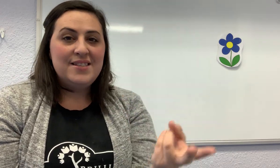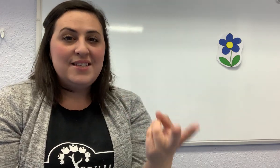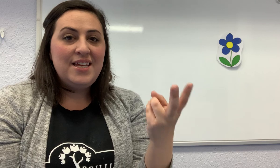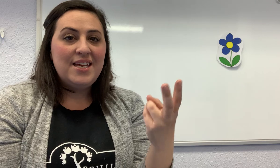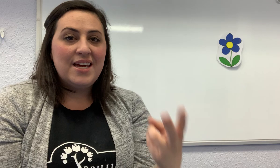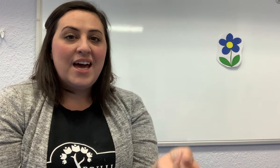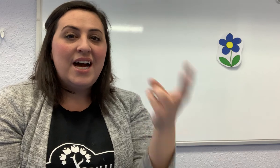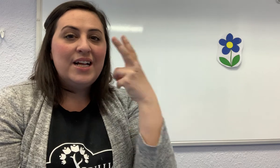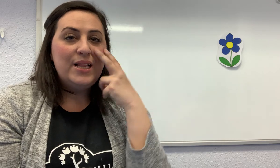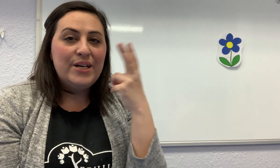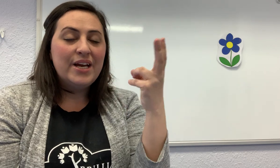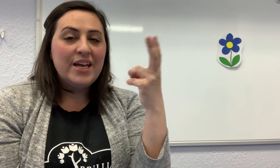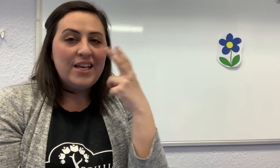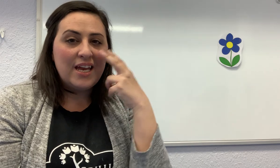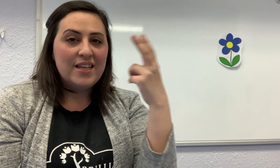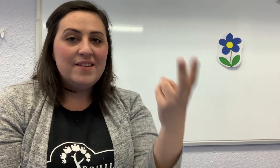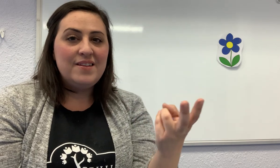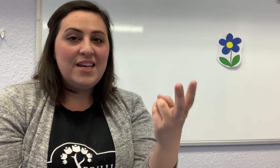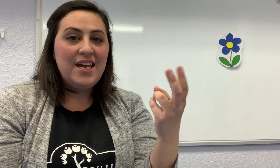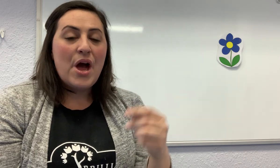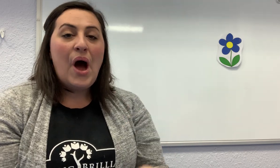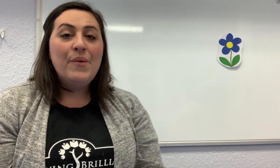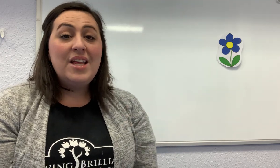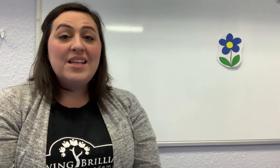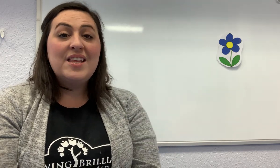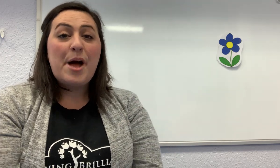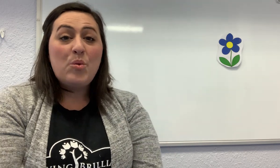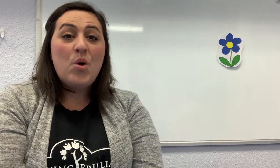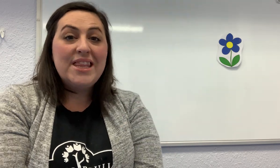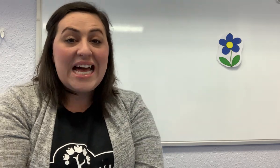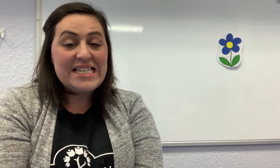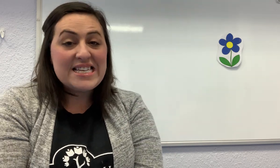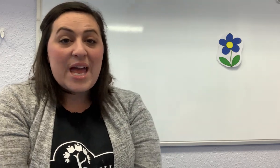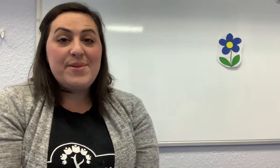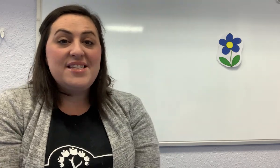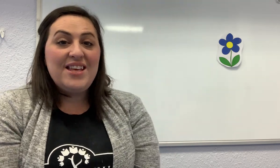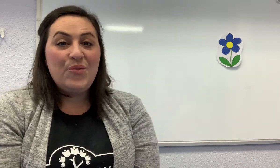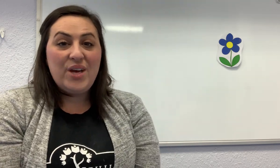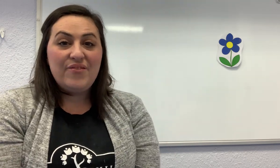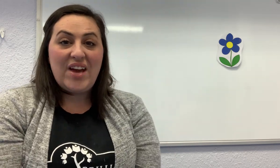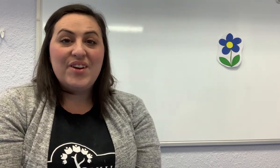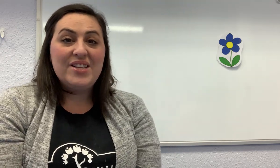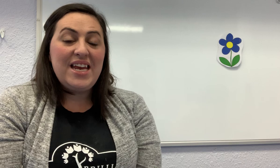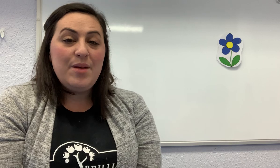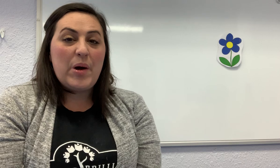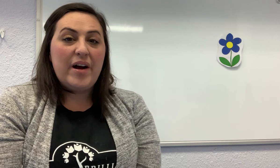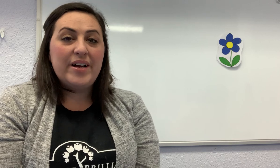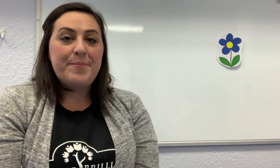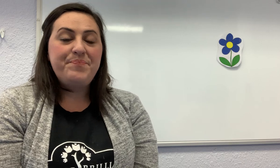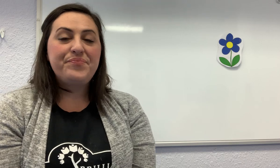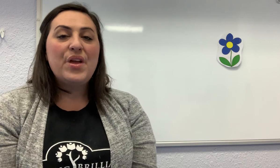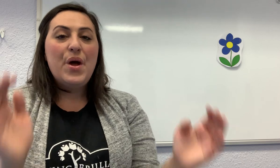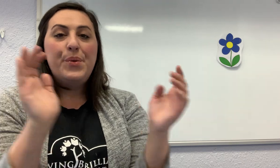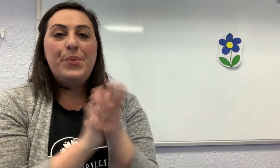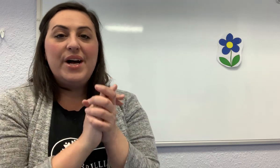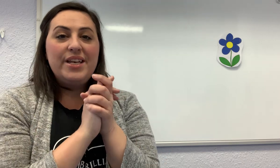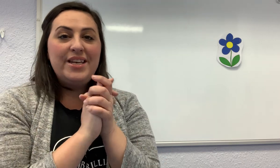see. Look and see. All right, let's clap one last time and see if we can find our ladybug. One,